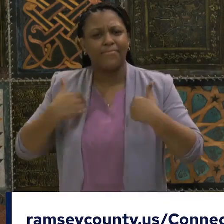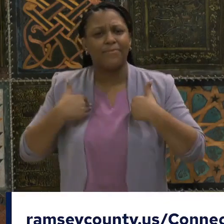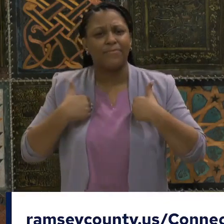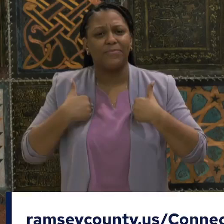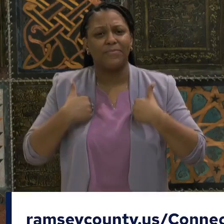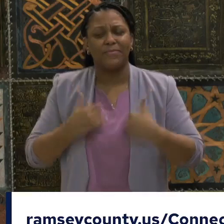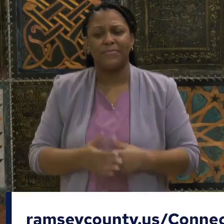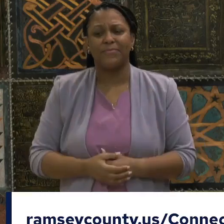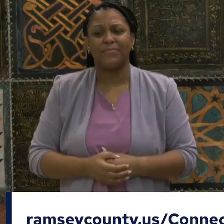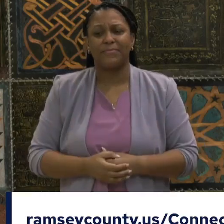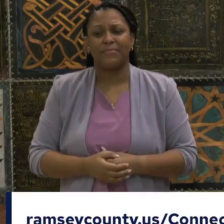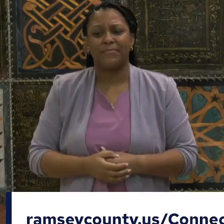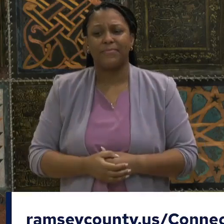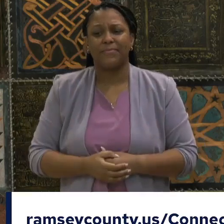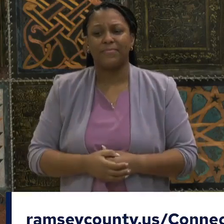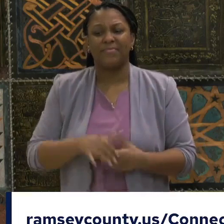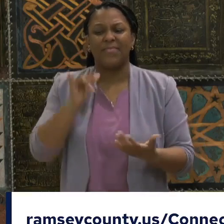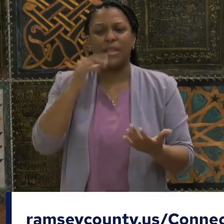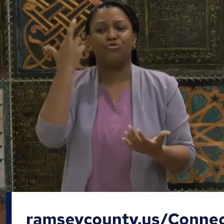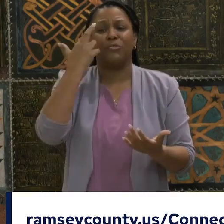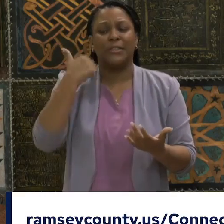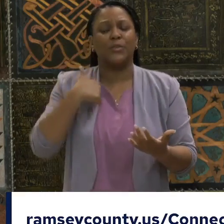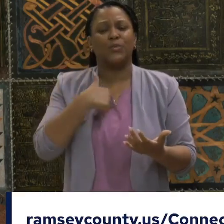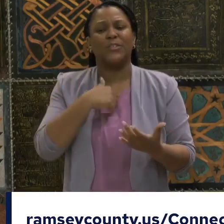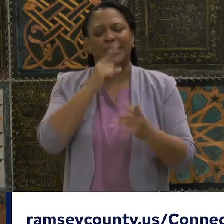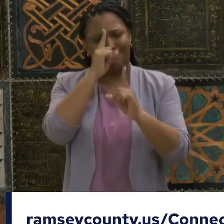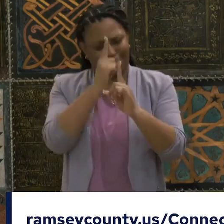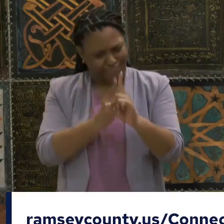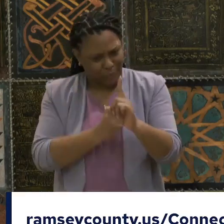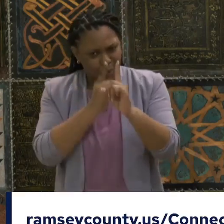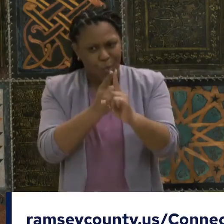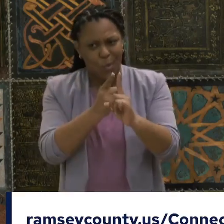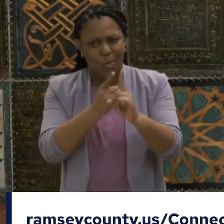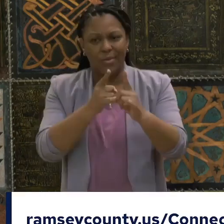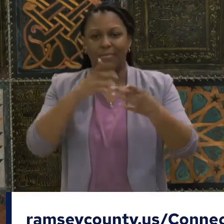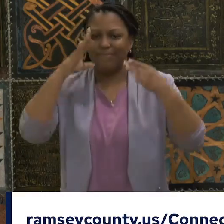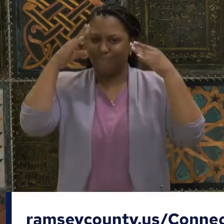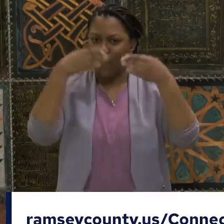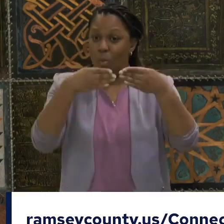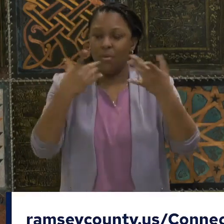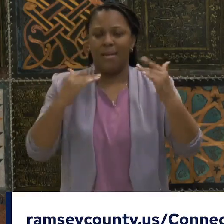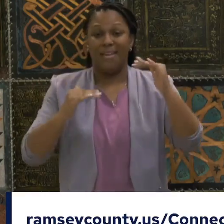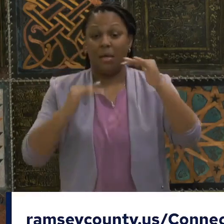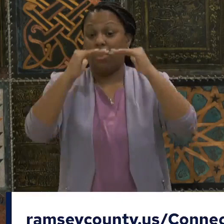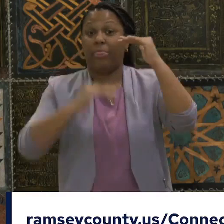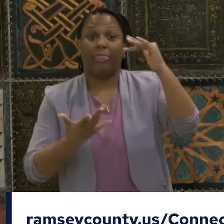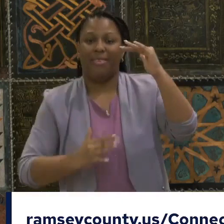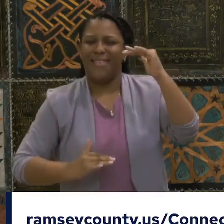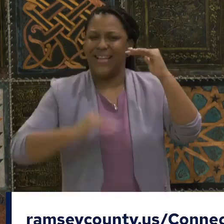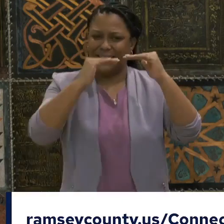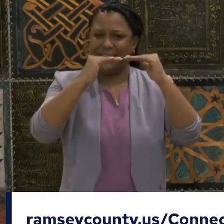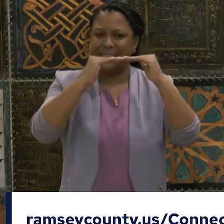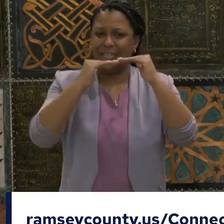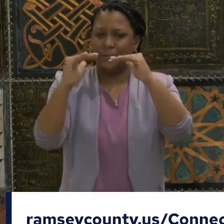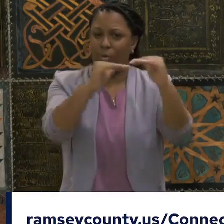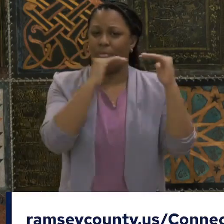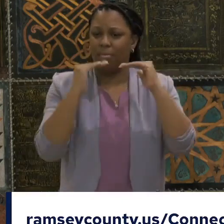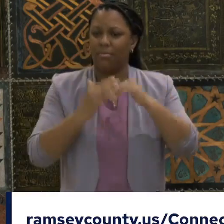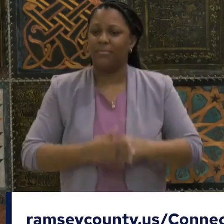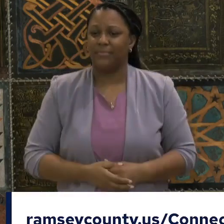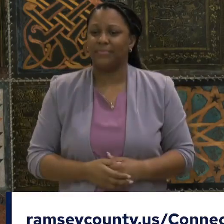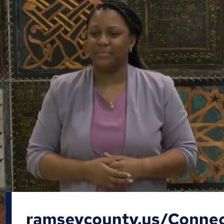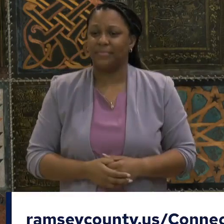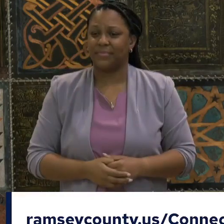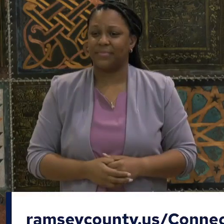important and why it has to be rooted in equity. And I talk about why it's personal to me, because I was thinking about when I was,